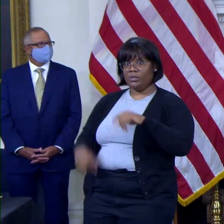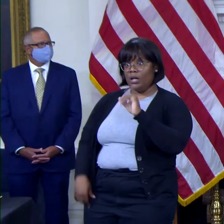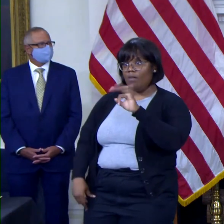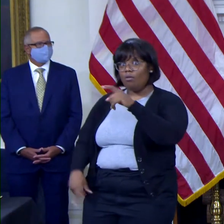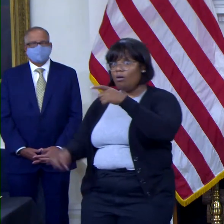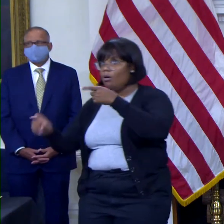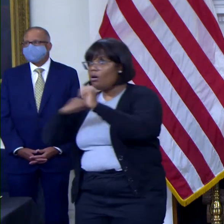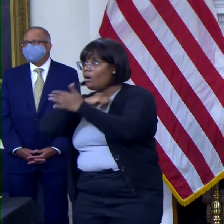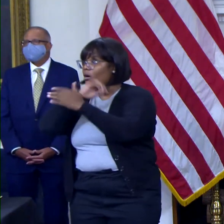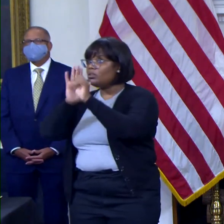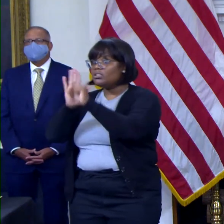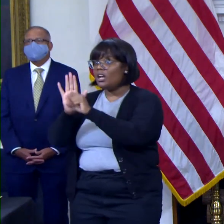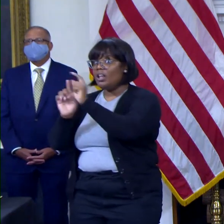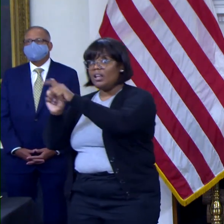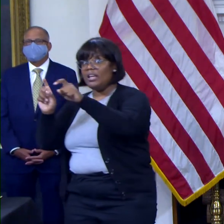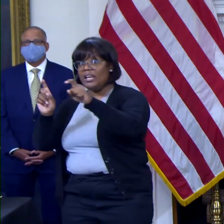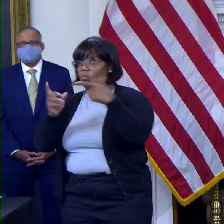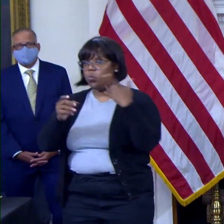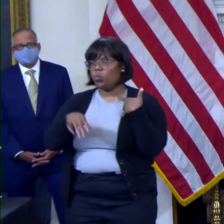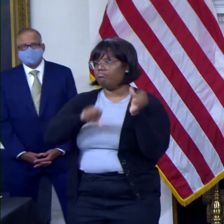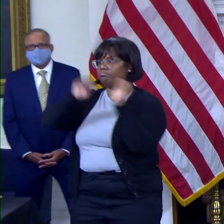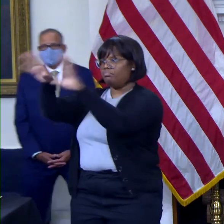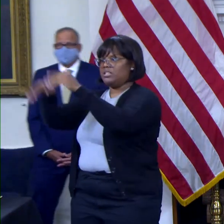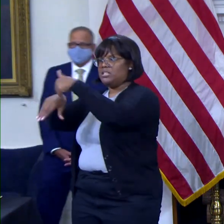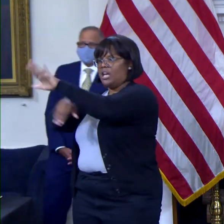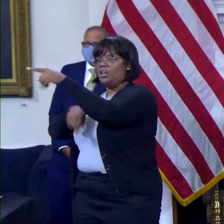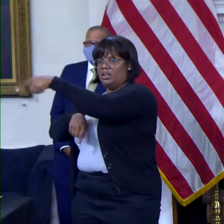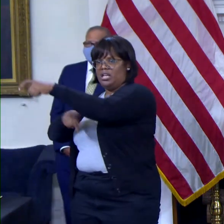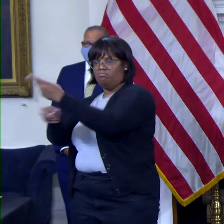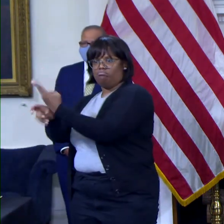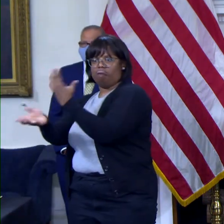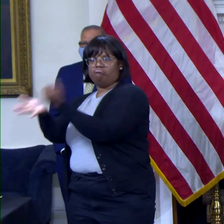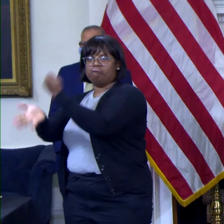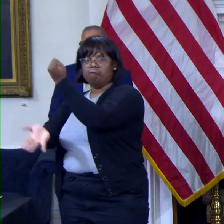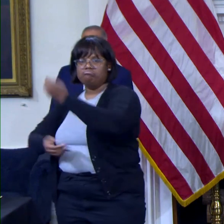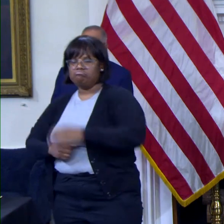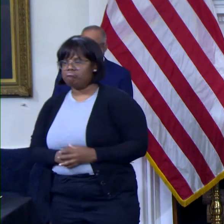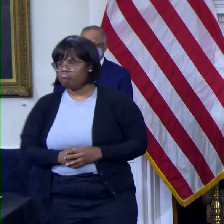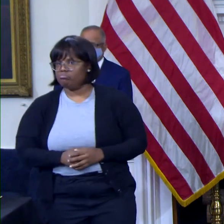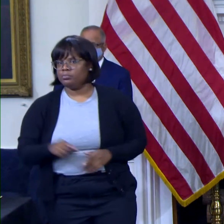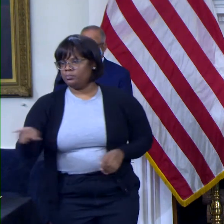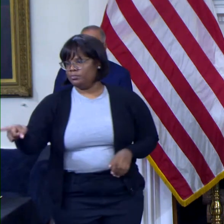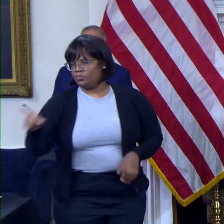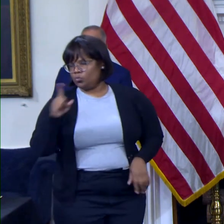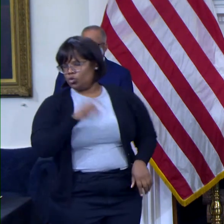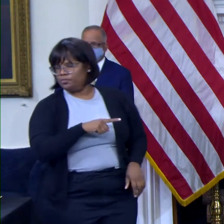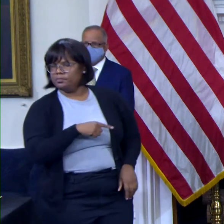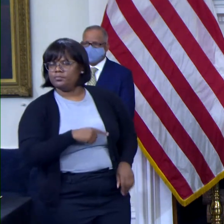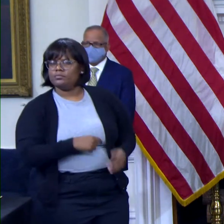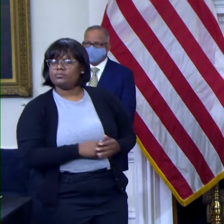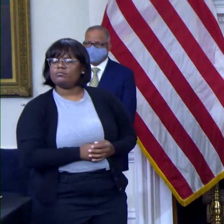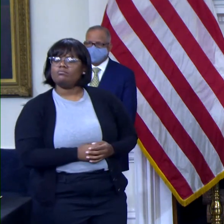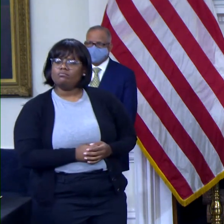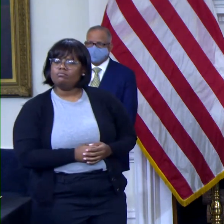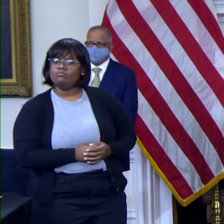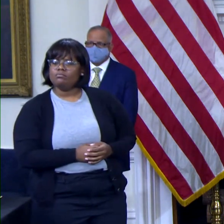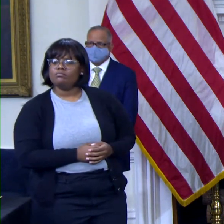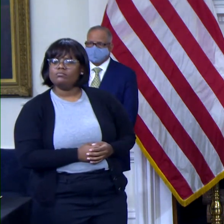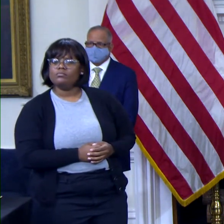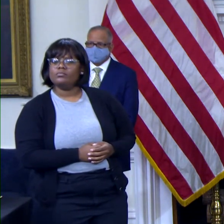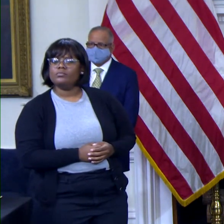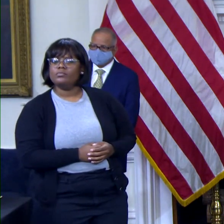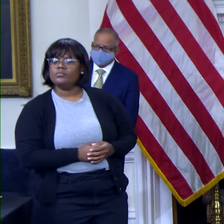will be happy to send them to them. So when it comes to, um, mandating the vaccine for other state employees, have you heard about that or are you waiting for the FDA